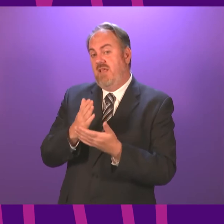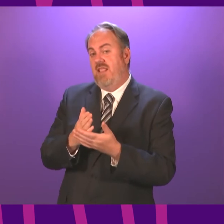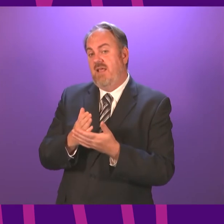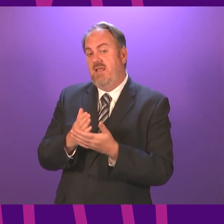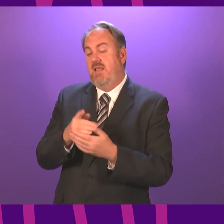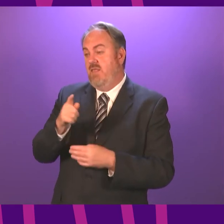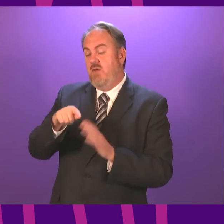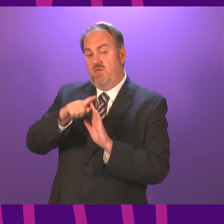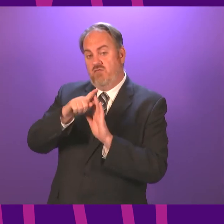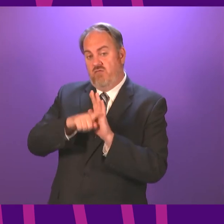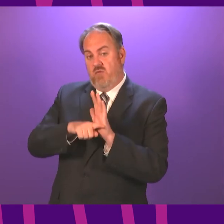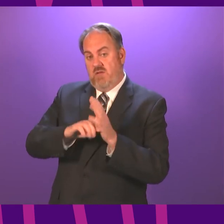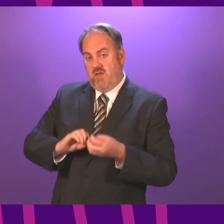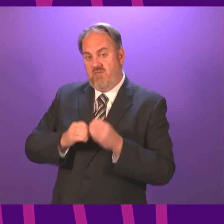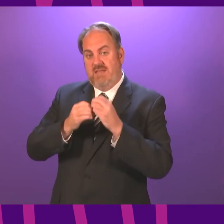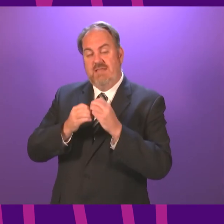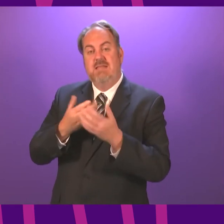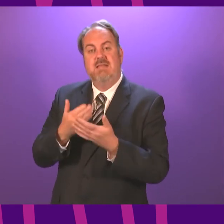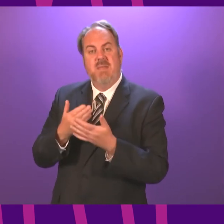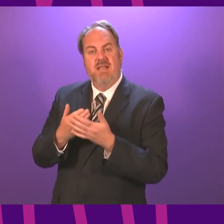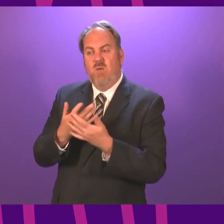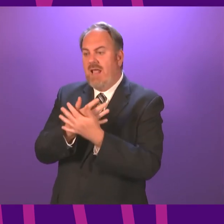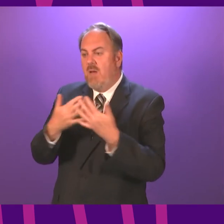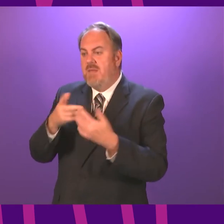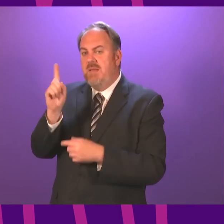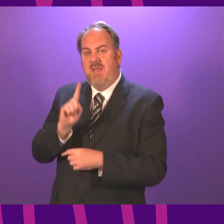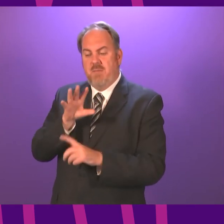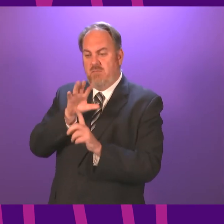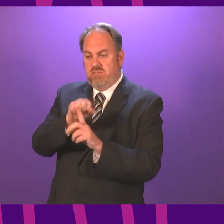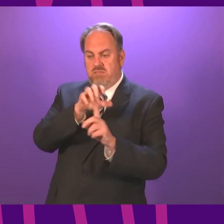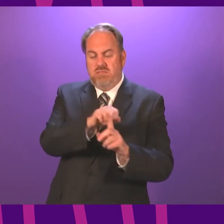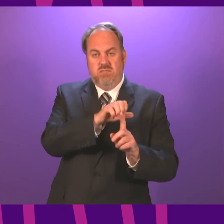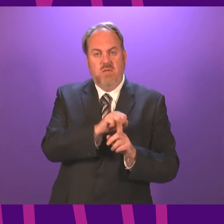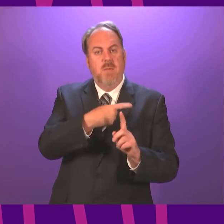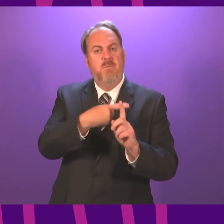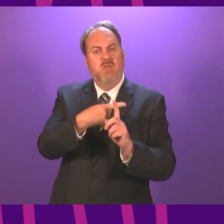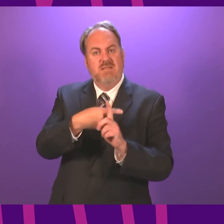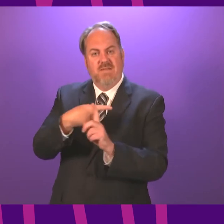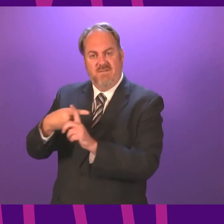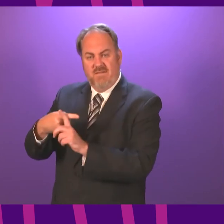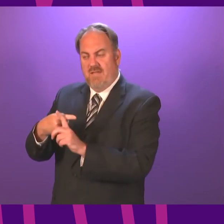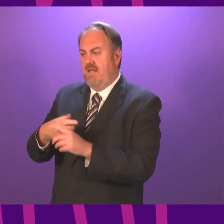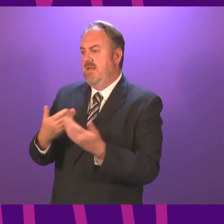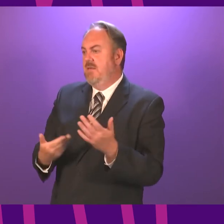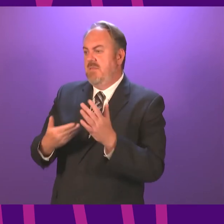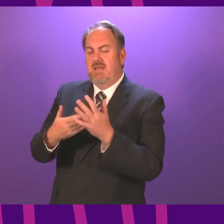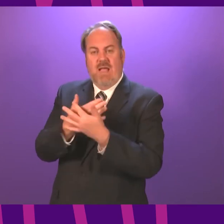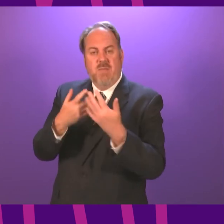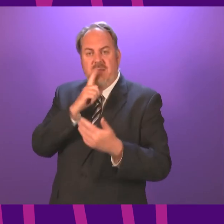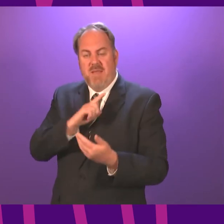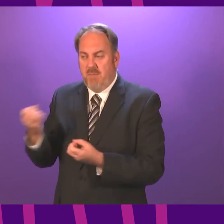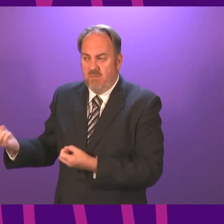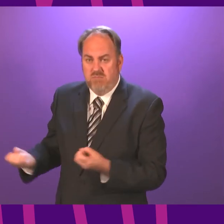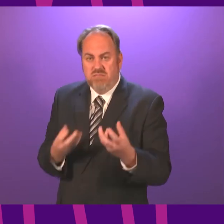these restrictions are made on the basis of incidents and test positivity rates, other epidemiological factors such as hospitalisations,